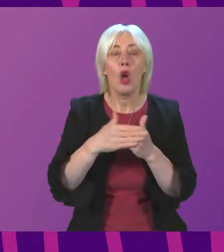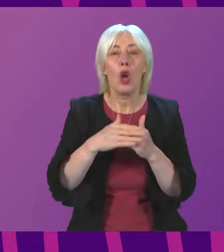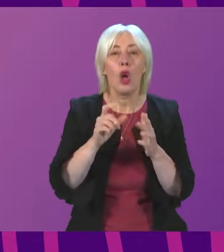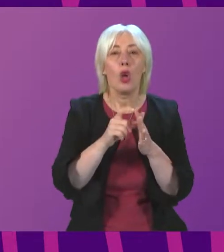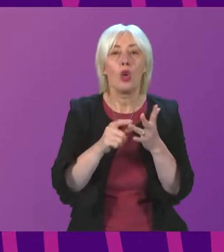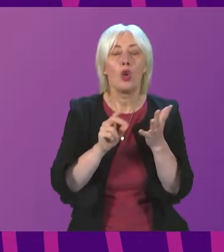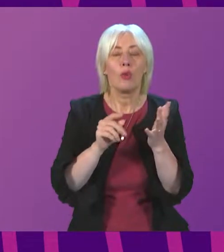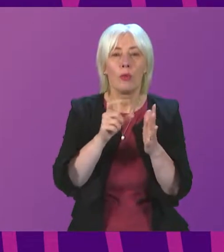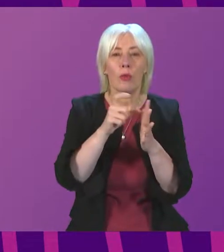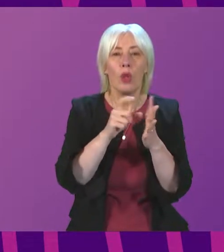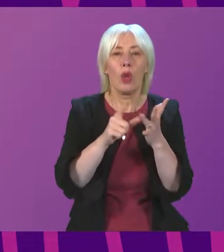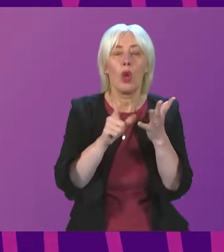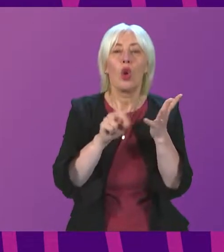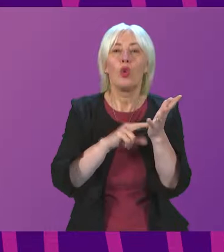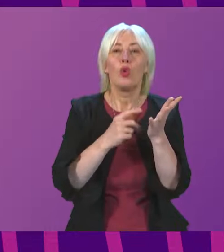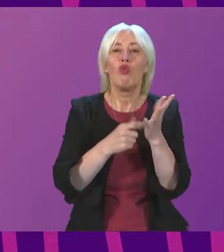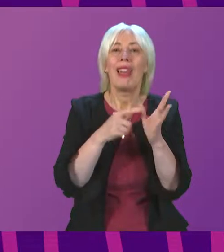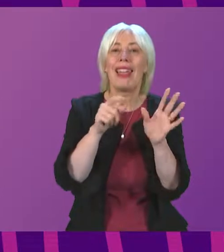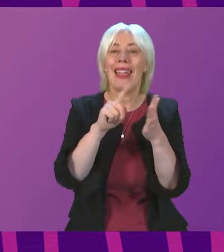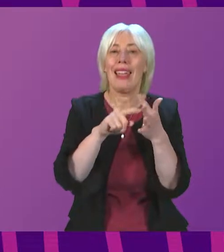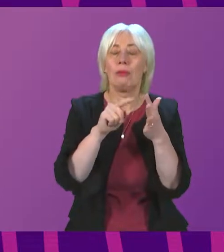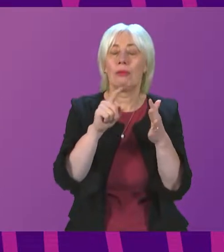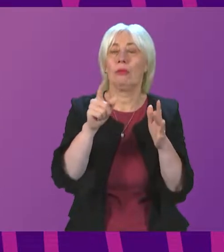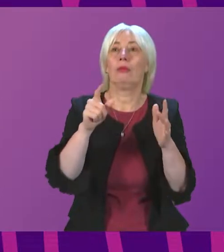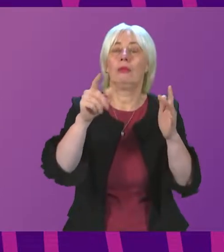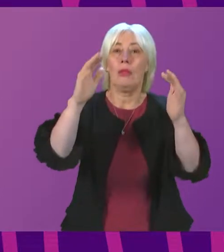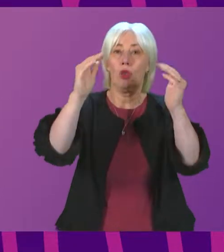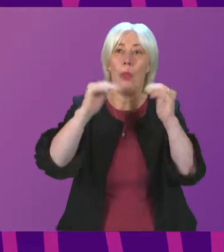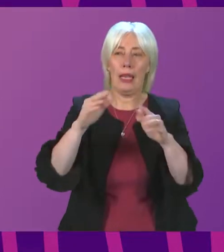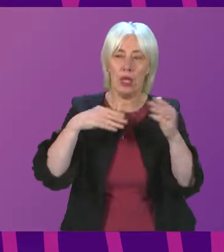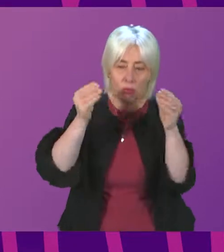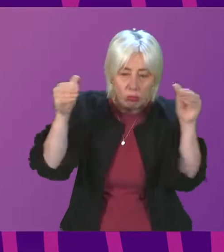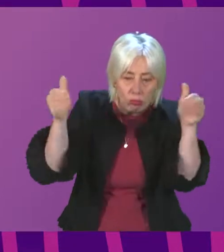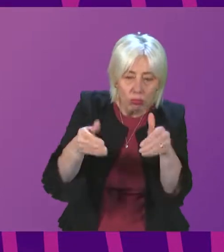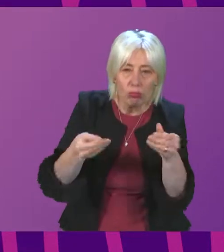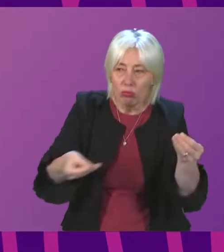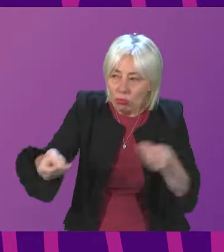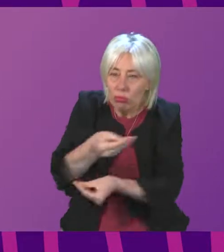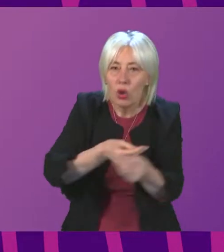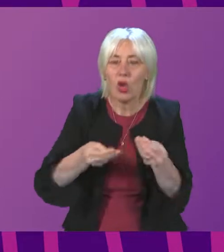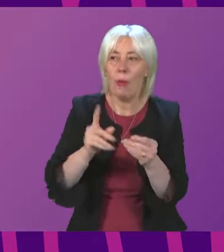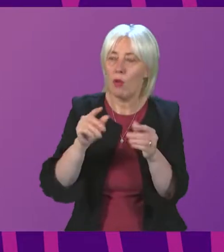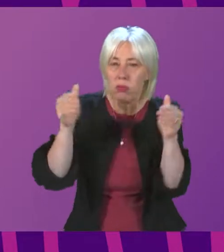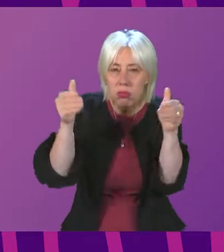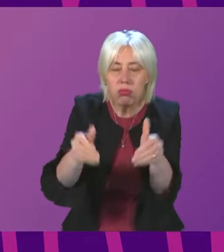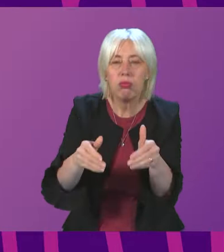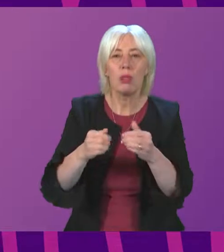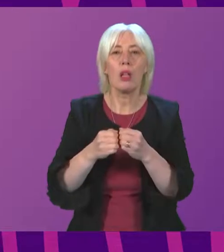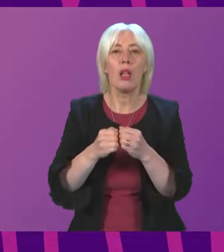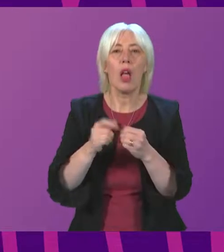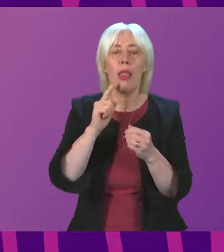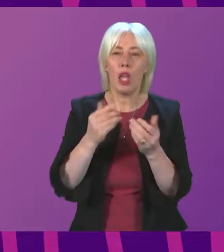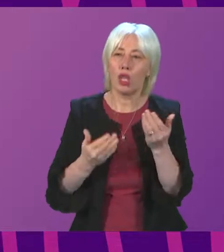and the need for a real economic focus in the area. Now there's a lot of work going on with regard to